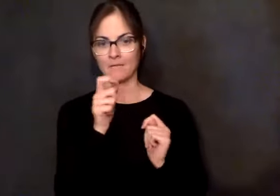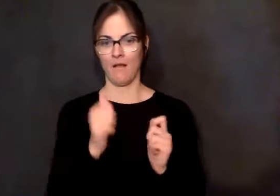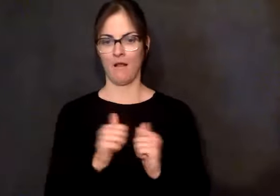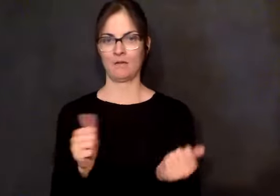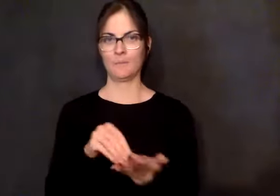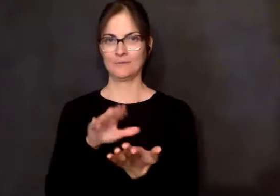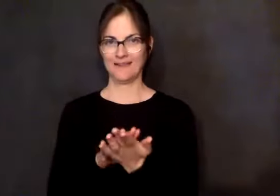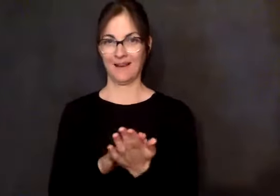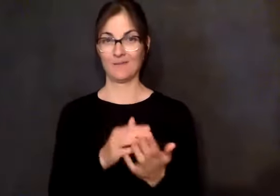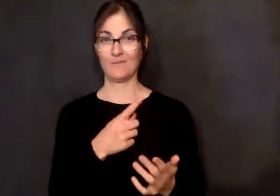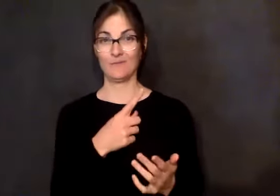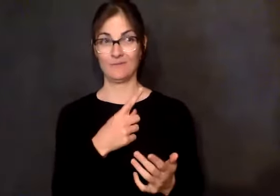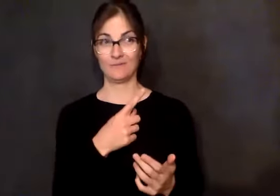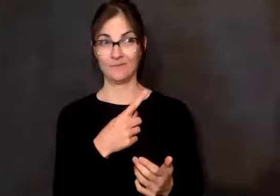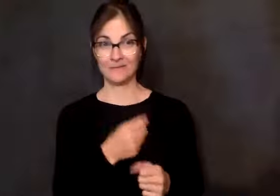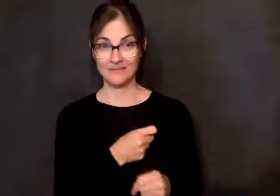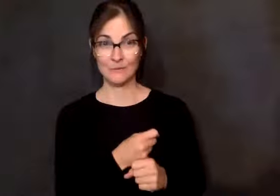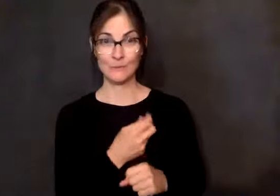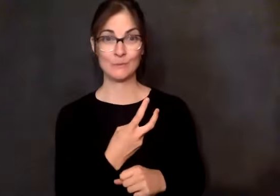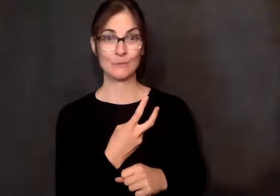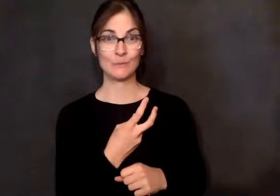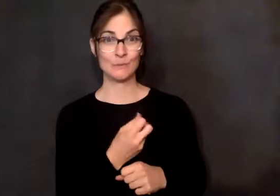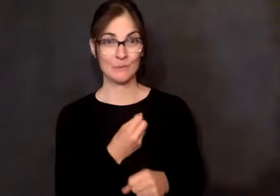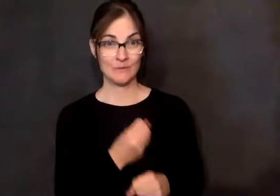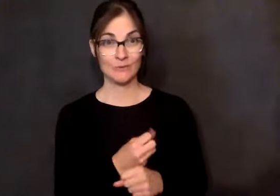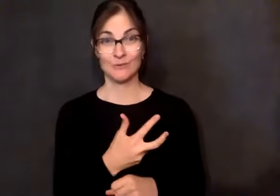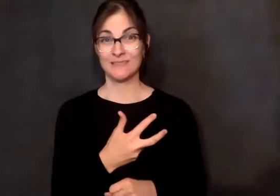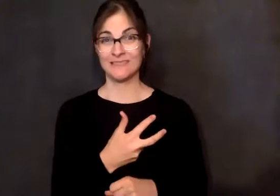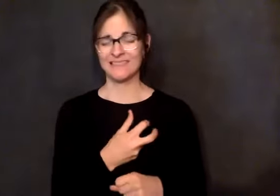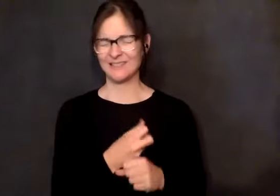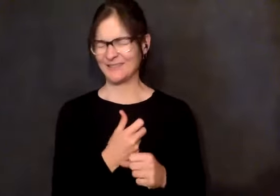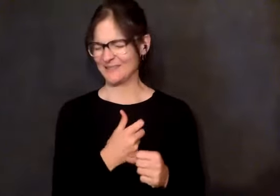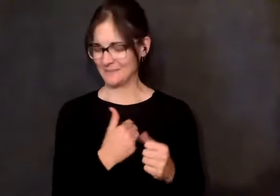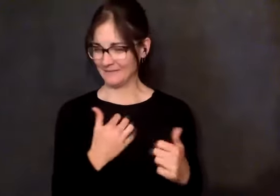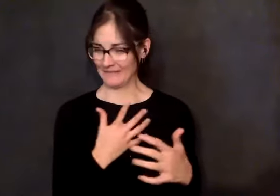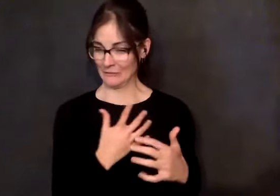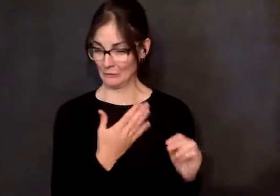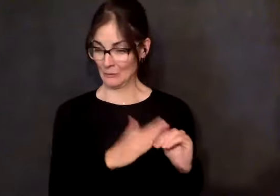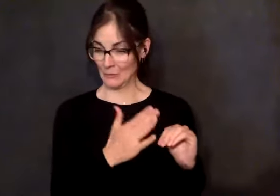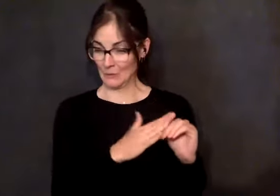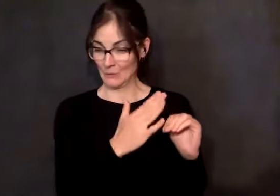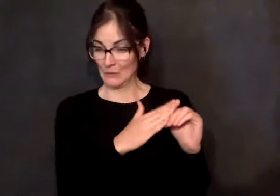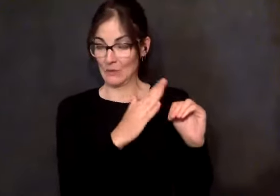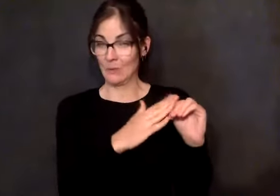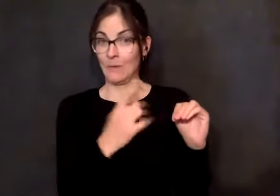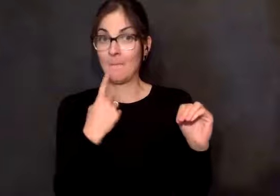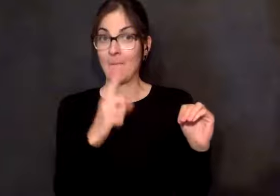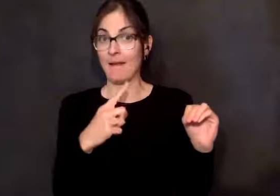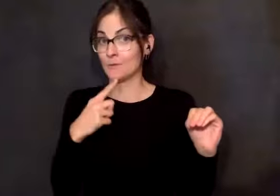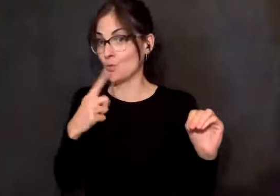of filed the letters. And, of course, the fear kind of got worse and worse and worse. So when finally, you know, I let that out, and the